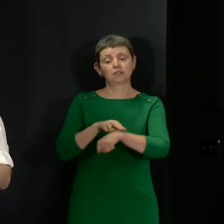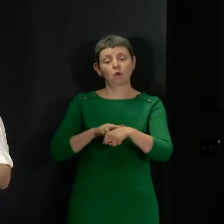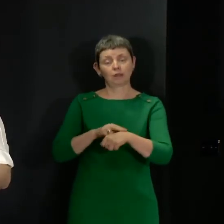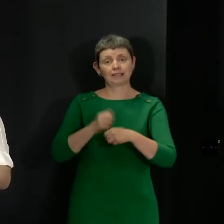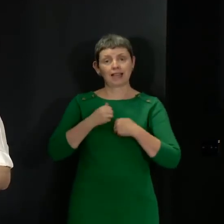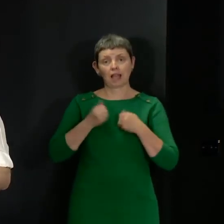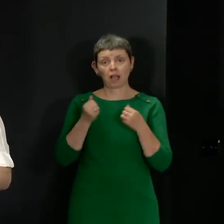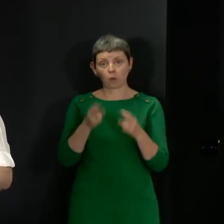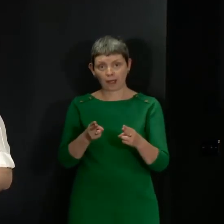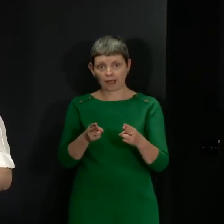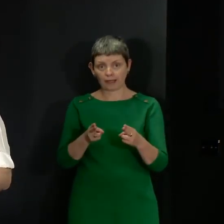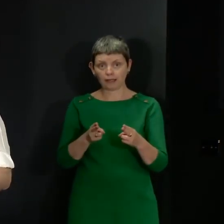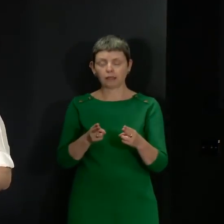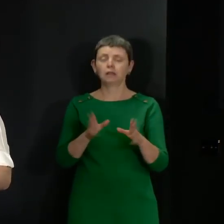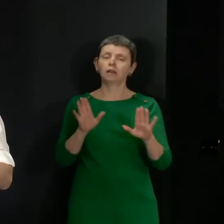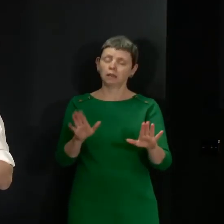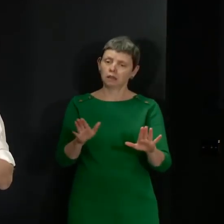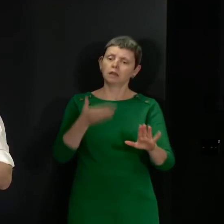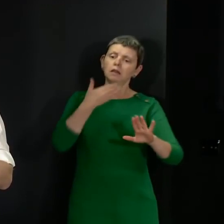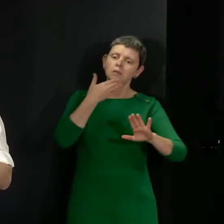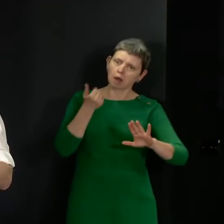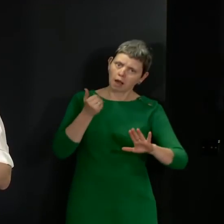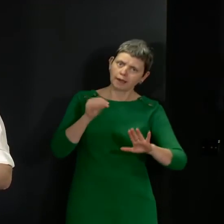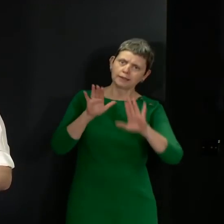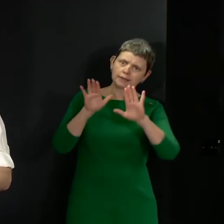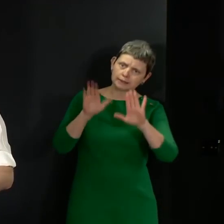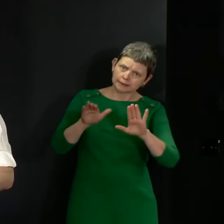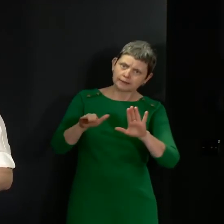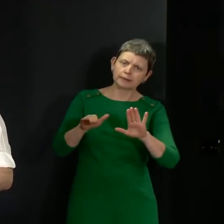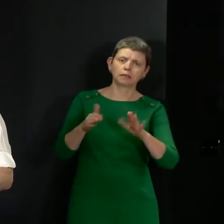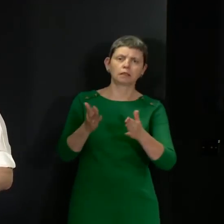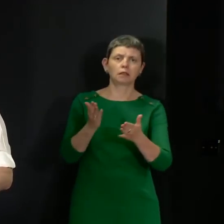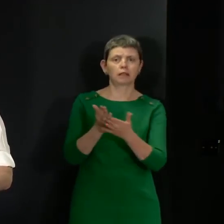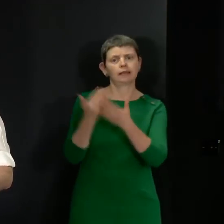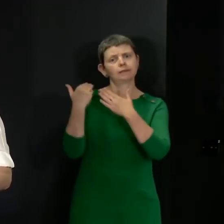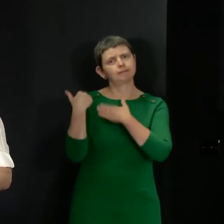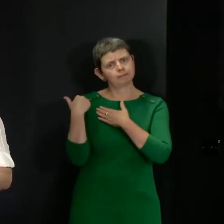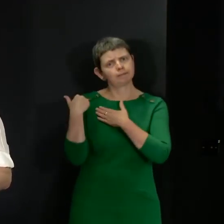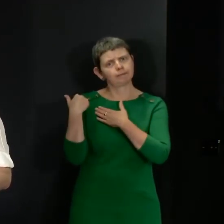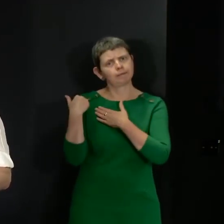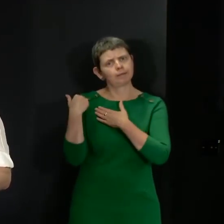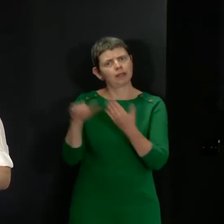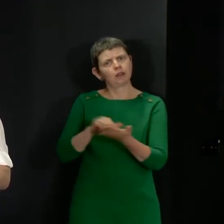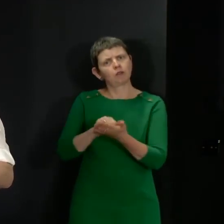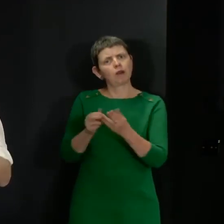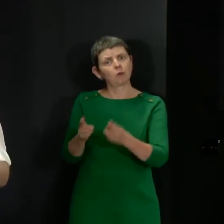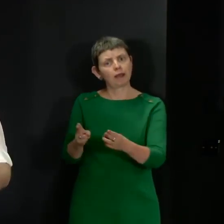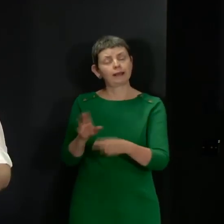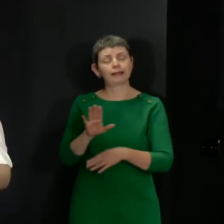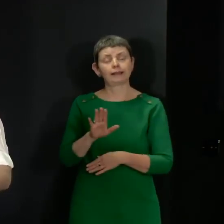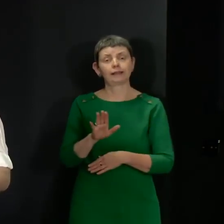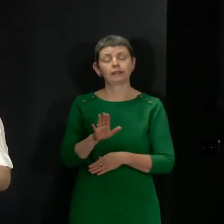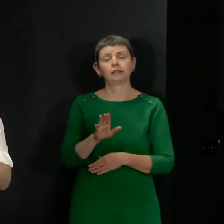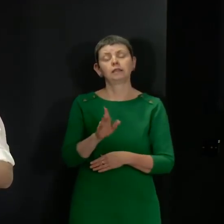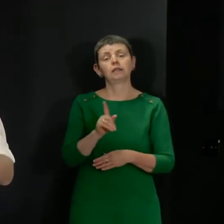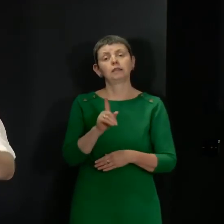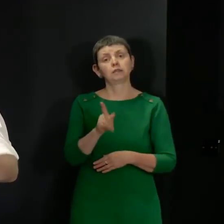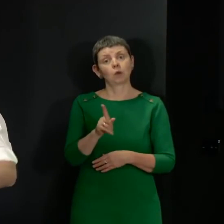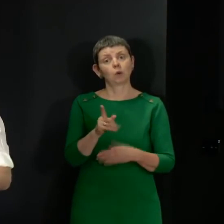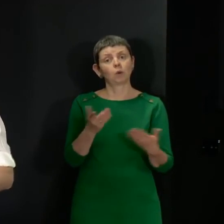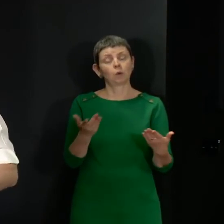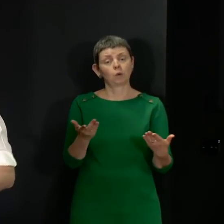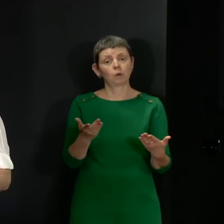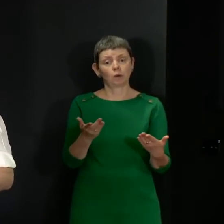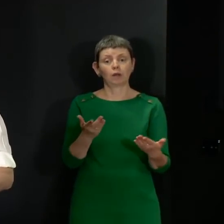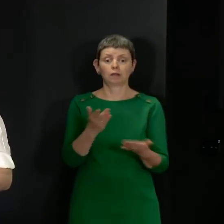to do it in a reasonable manner and to do our duty in a proportionate manner. And therefore, because of